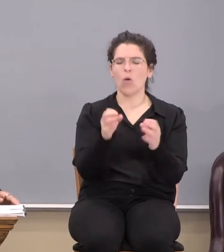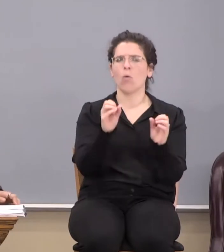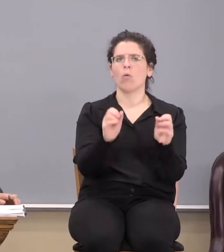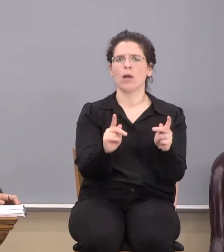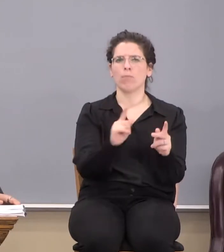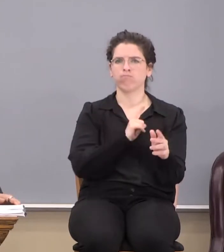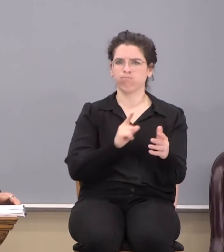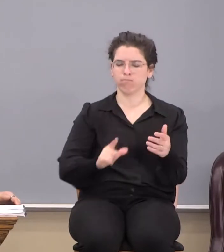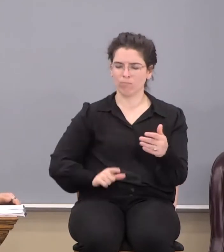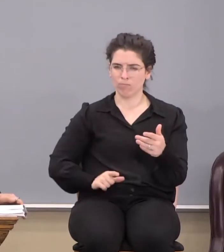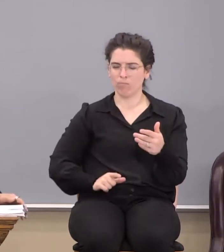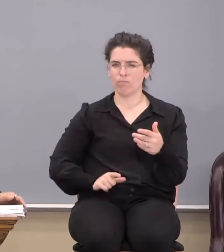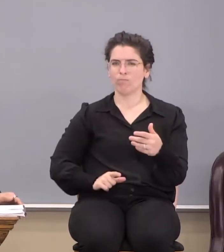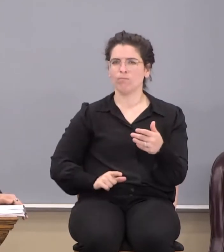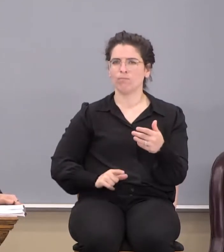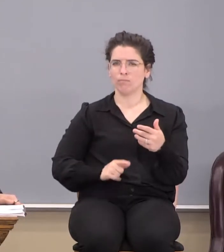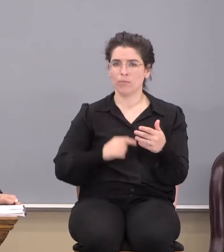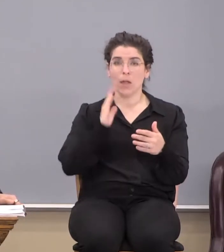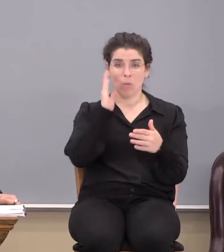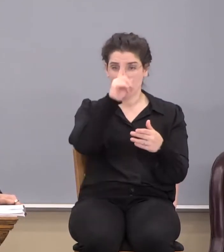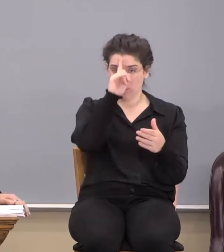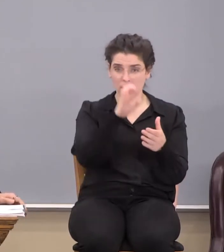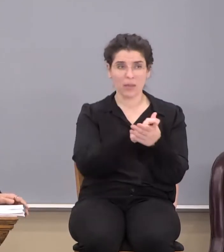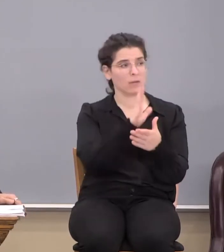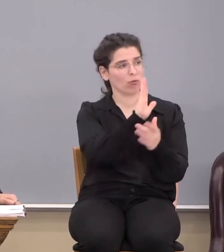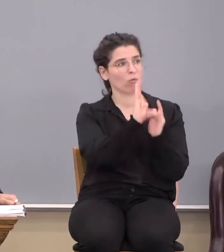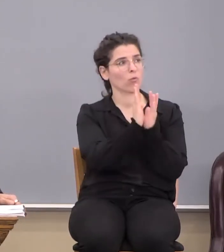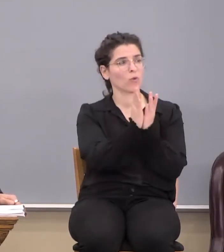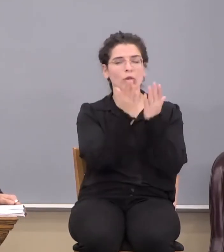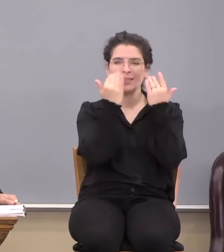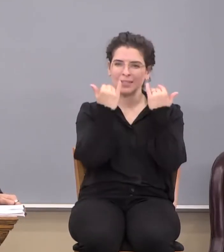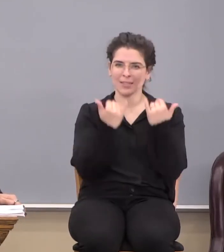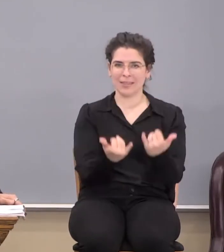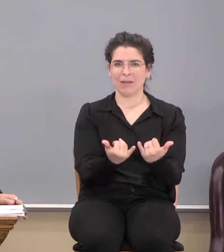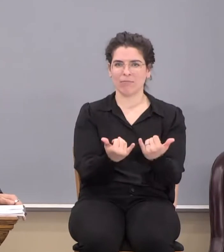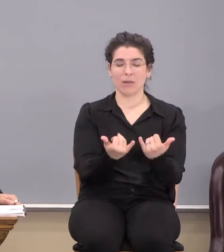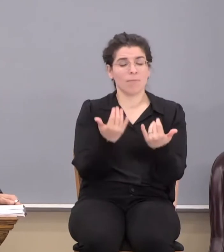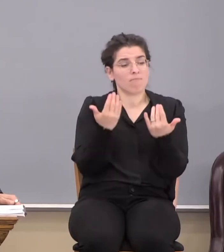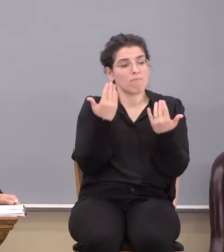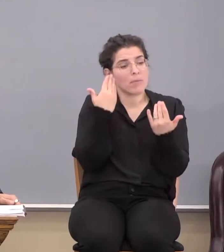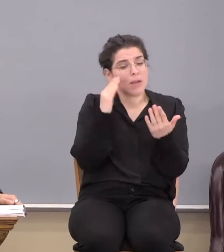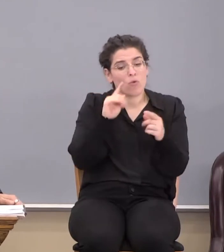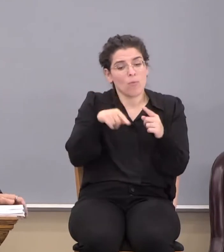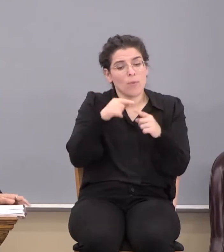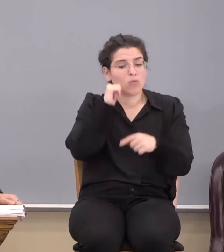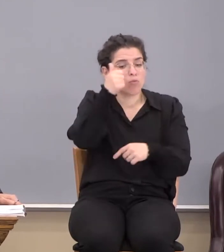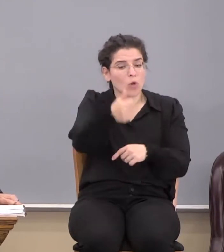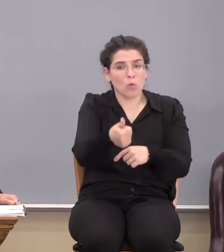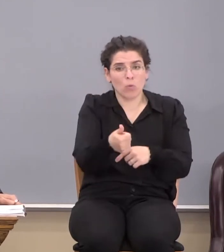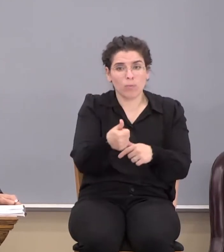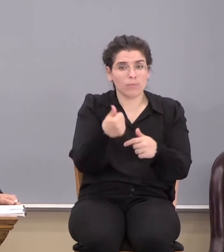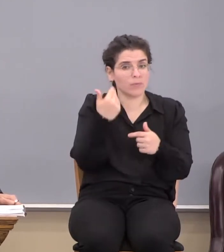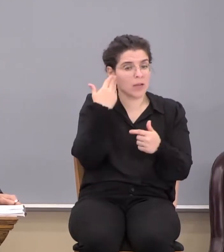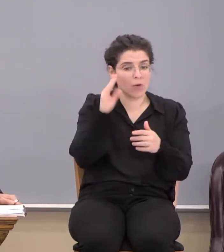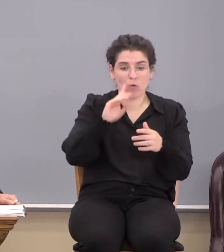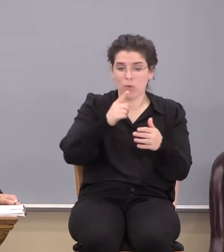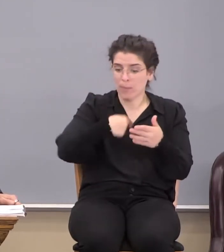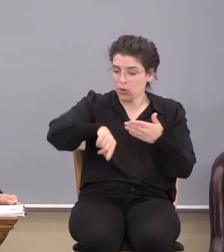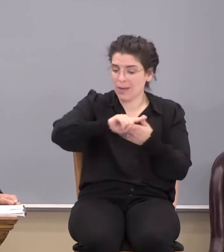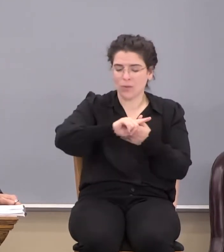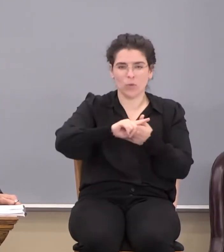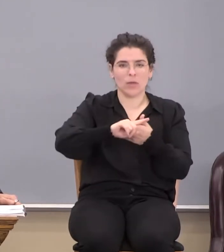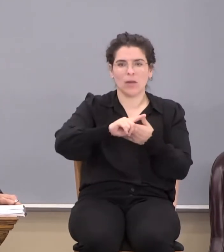I'm going to believe your word today. I don't know about tomorrow. I don't know about next week.